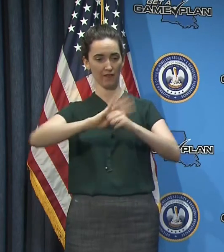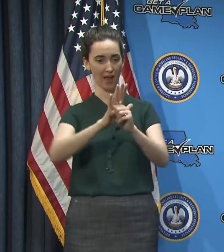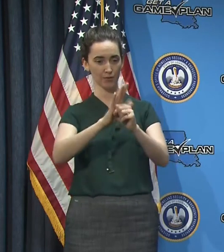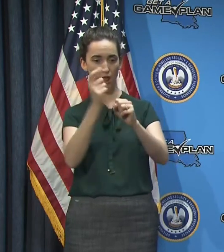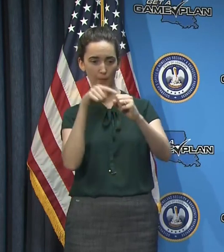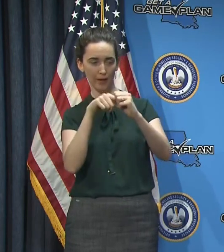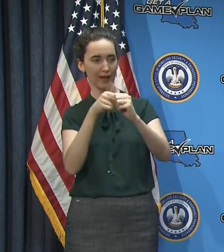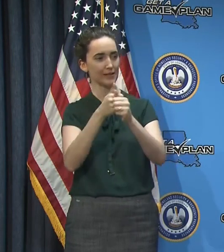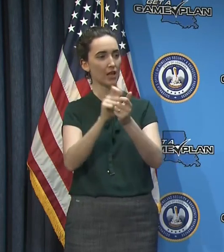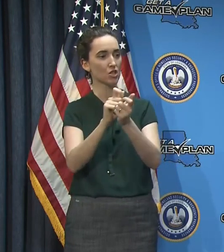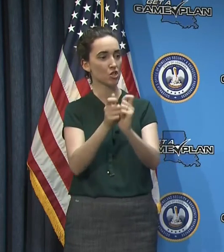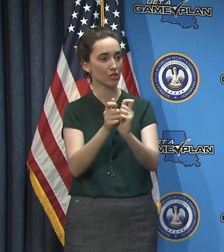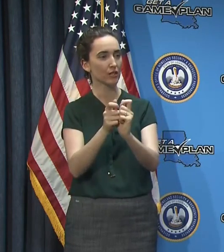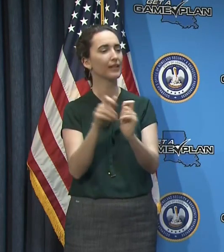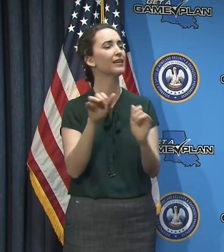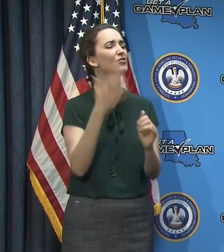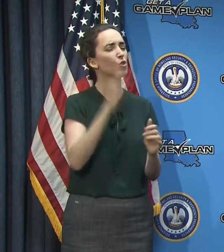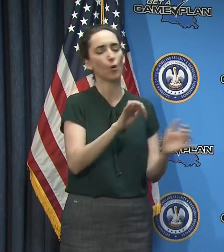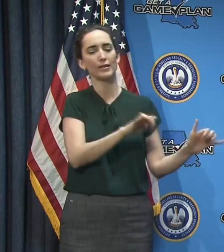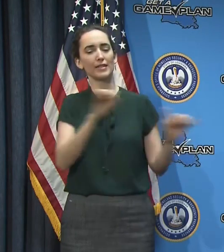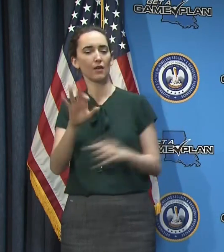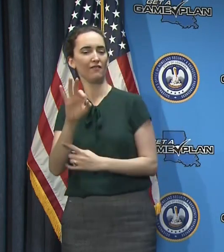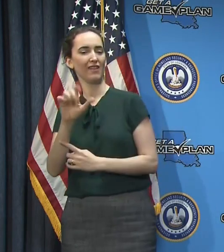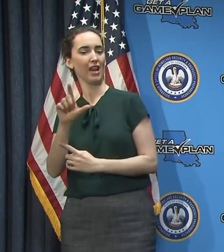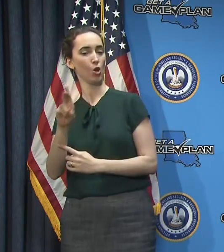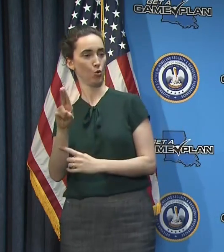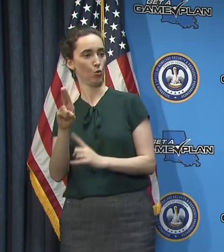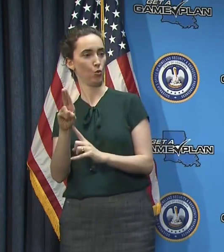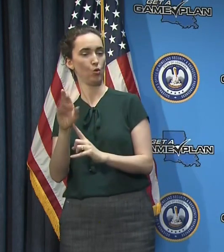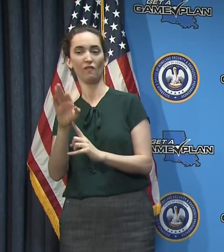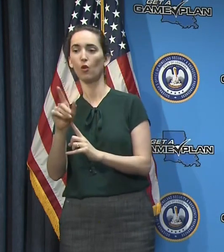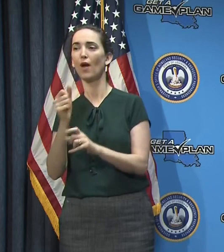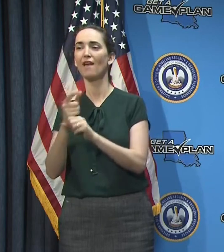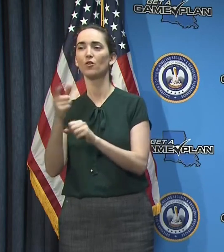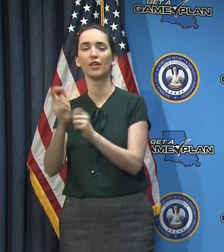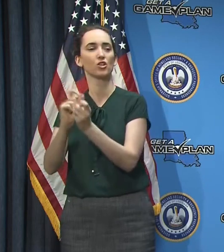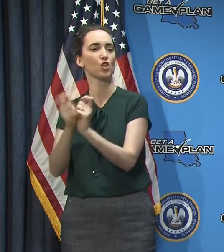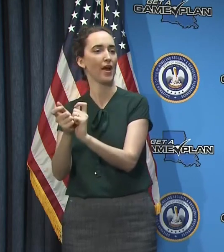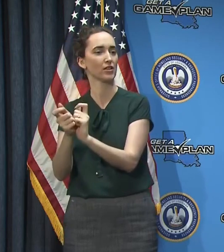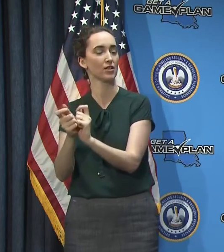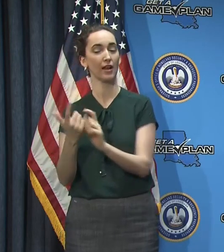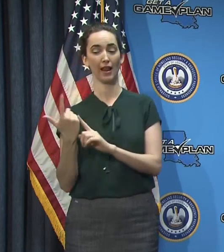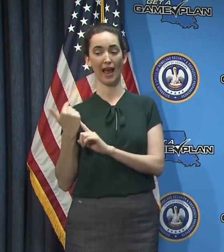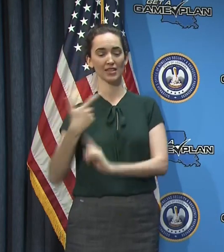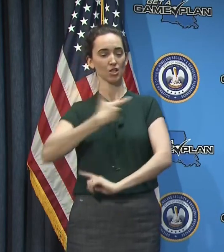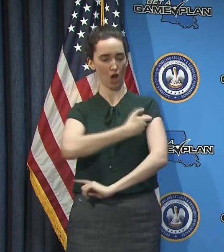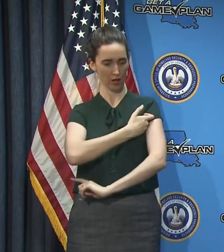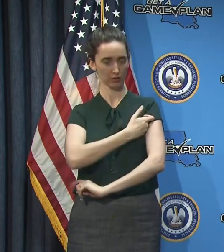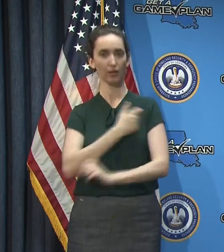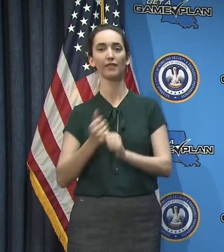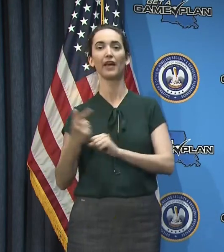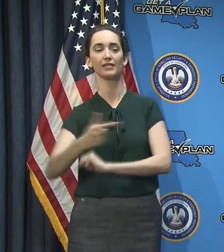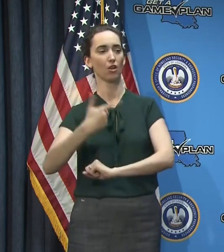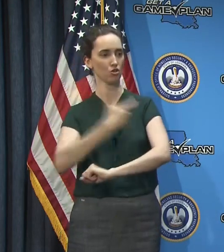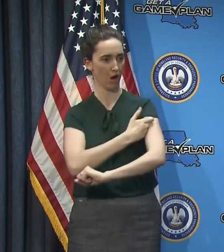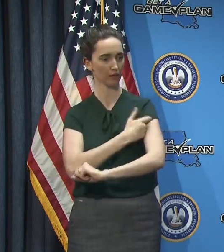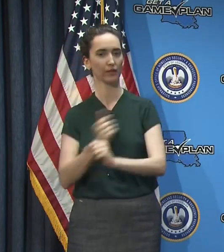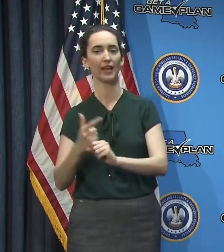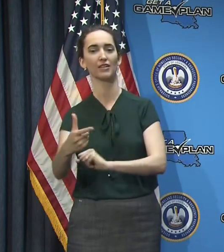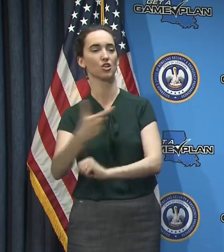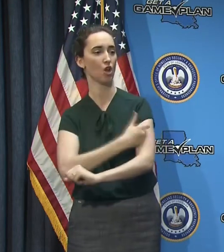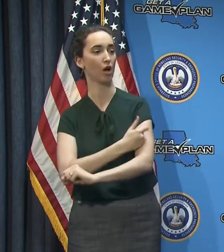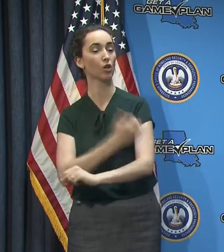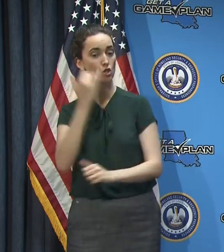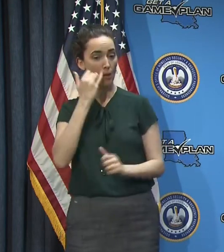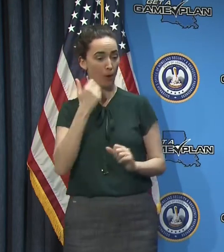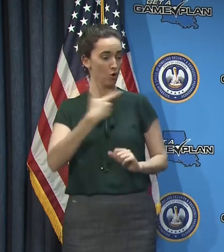know, every year you've got to get a new flu vaccine. It doesn't matter whether you had the vaccine last year or not, or whether you had the flu and developed antibodies,